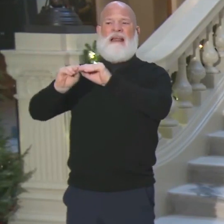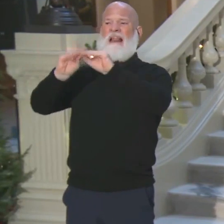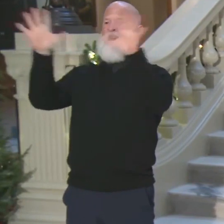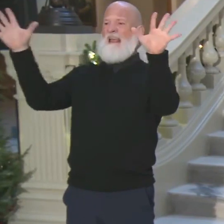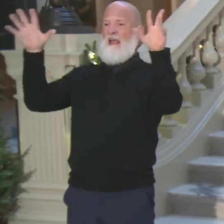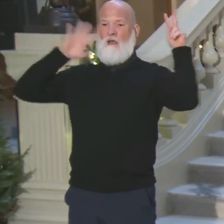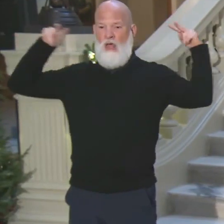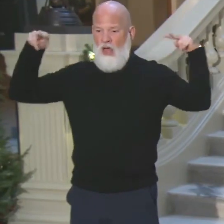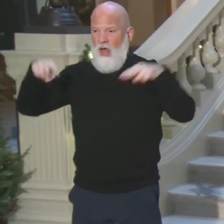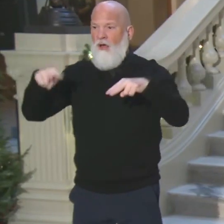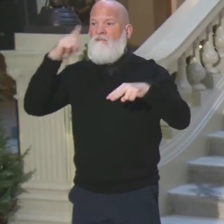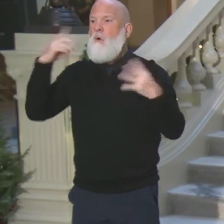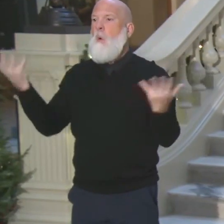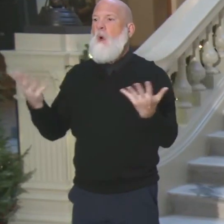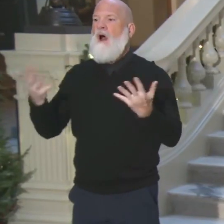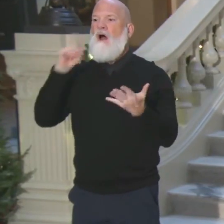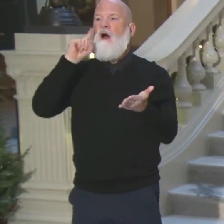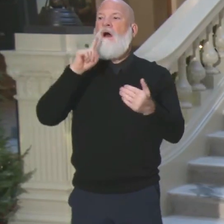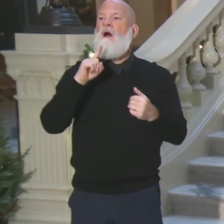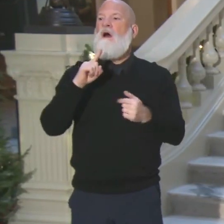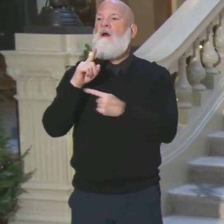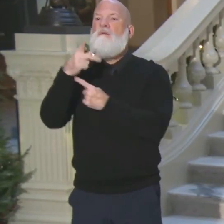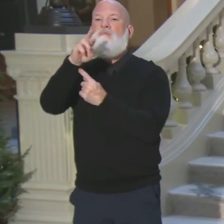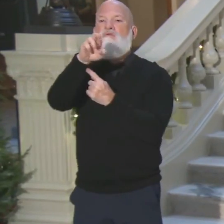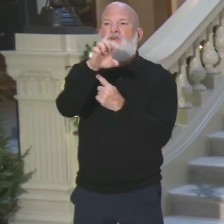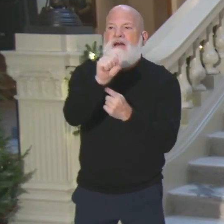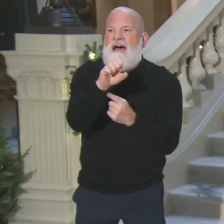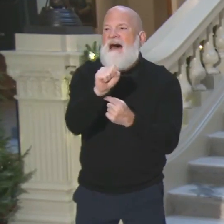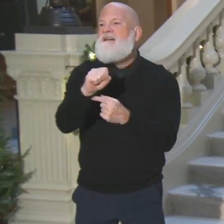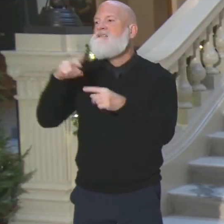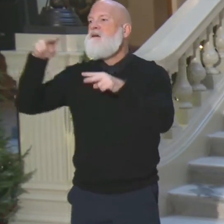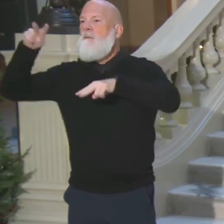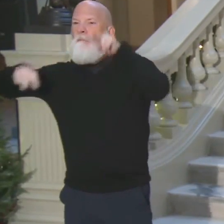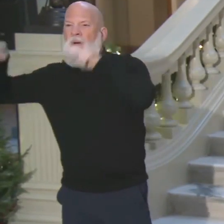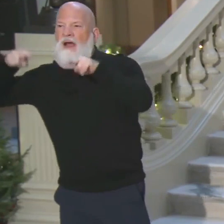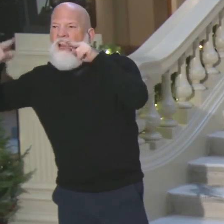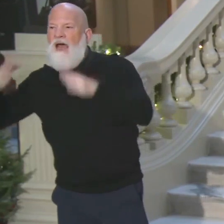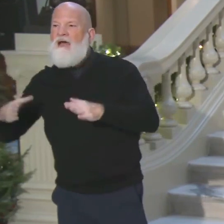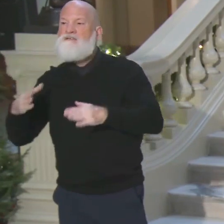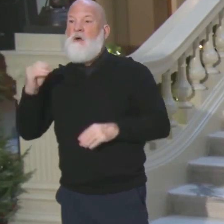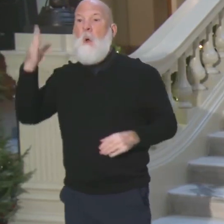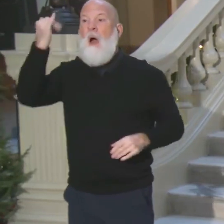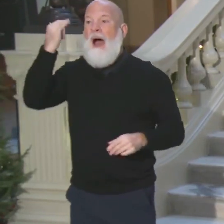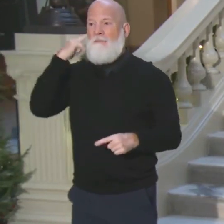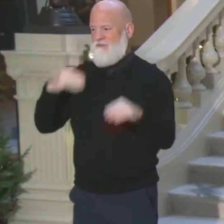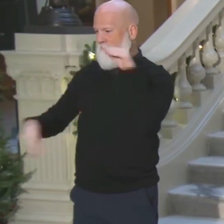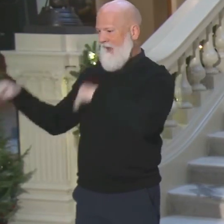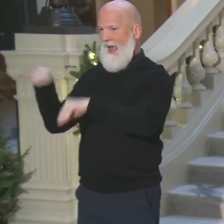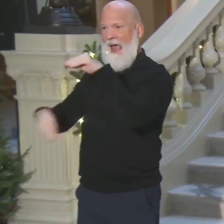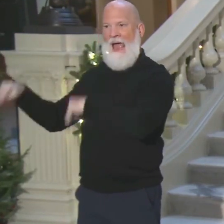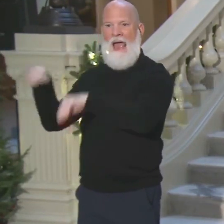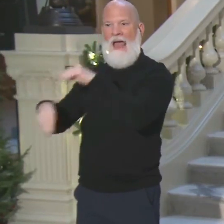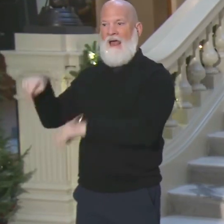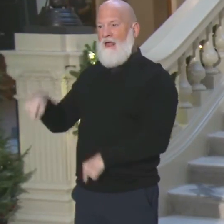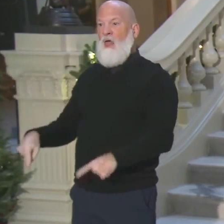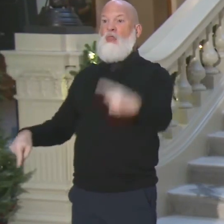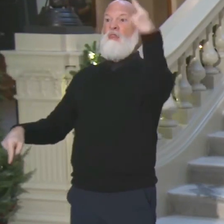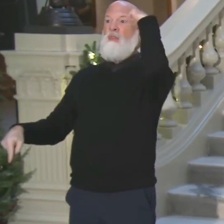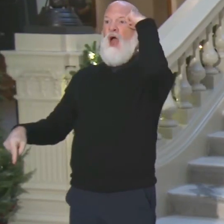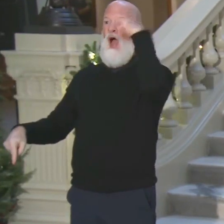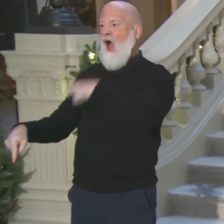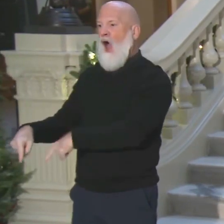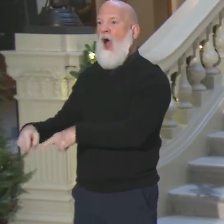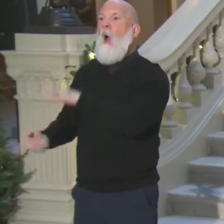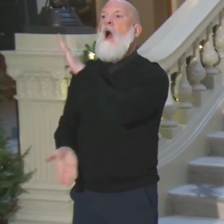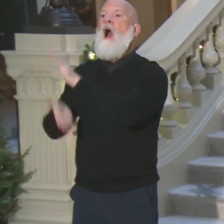press. The reason they were packed away is because they were under the misbegotten impression that they were getting to go home. If you notice, when you go back to